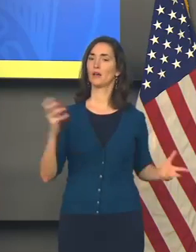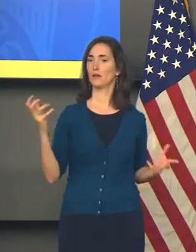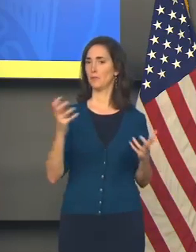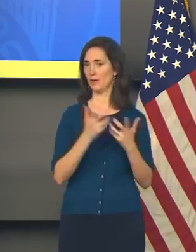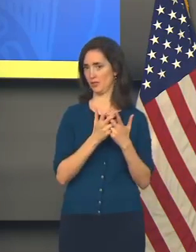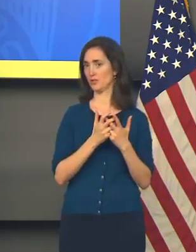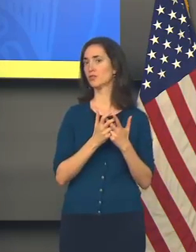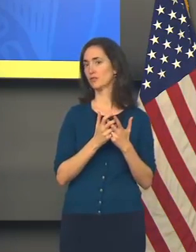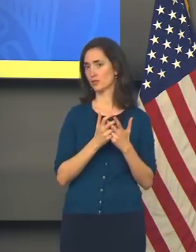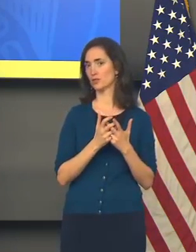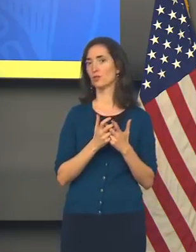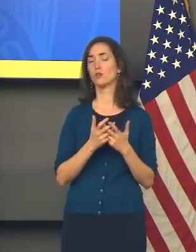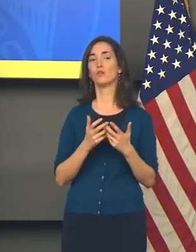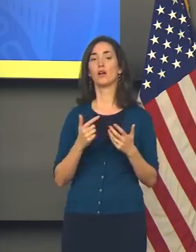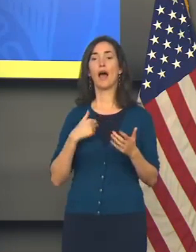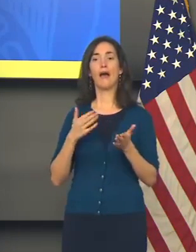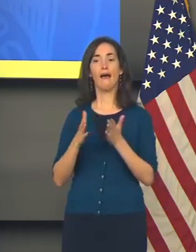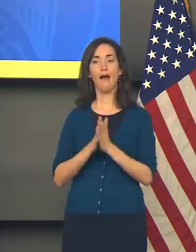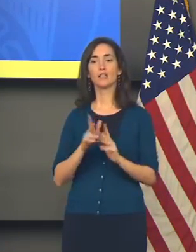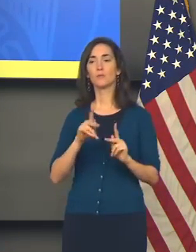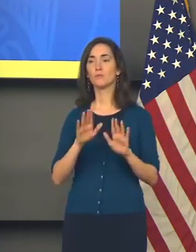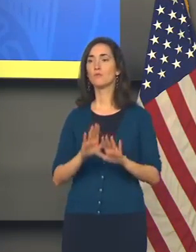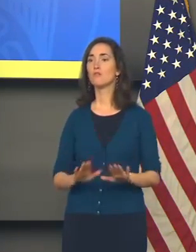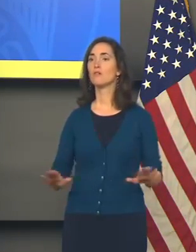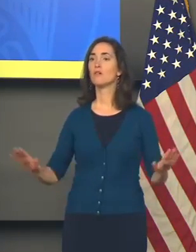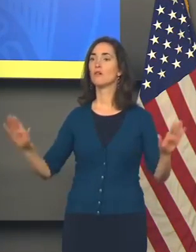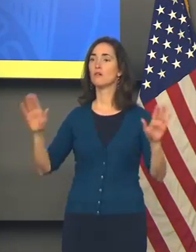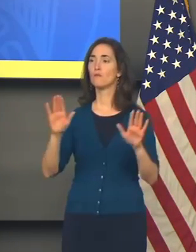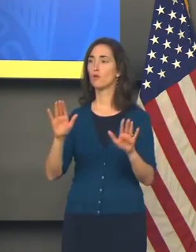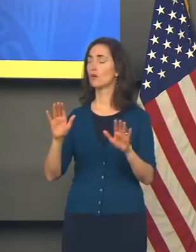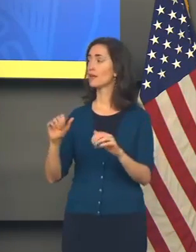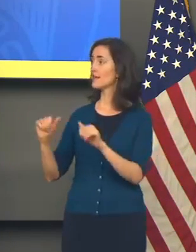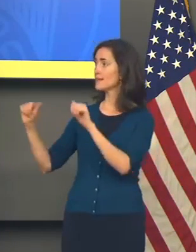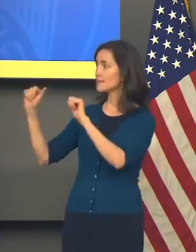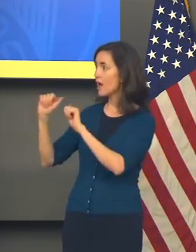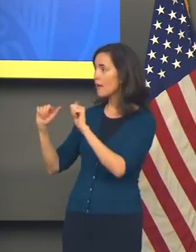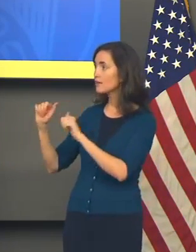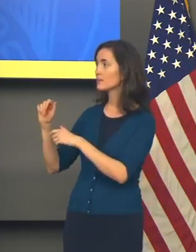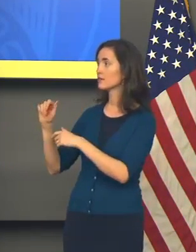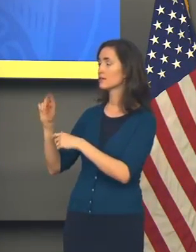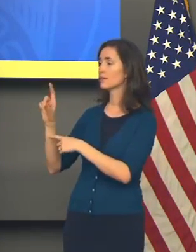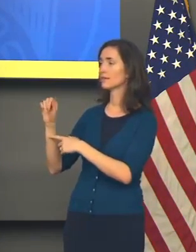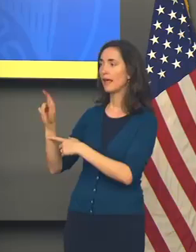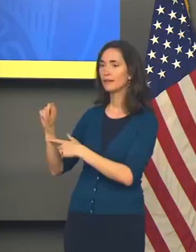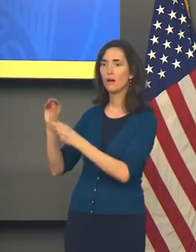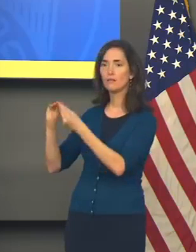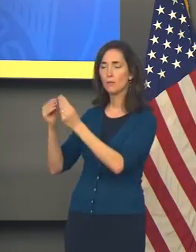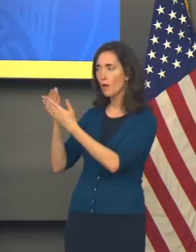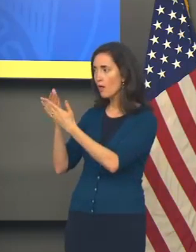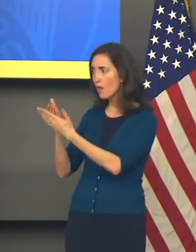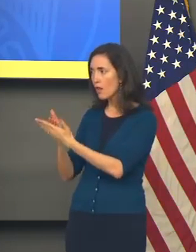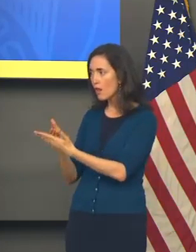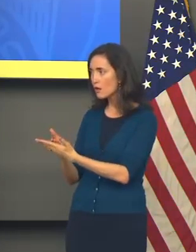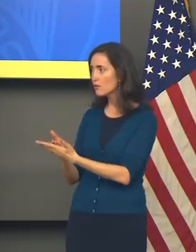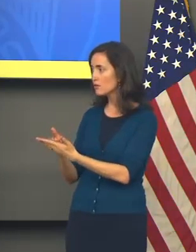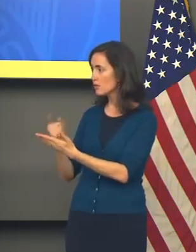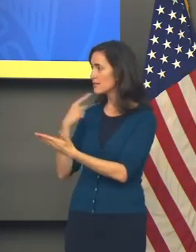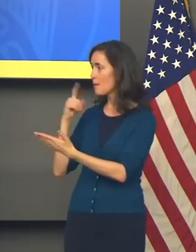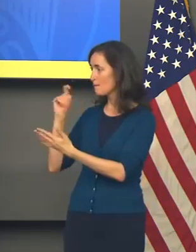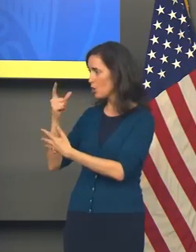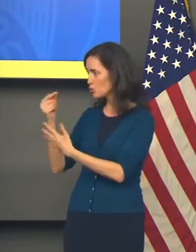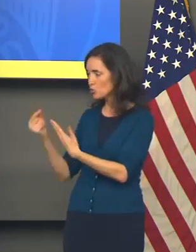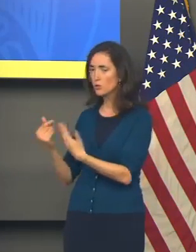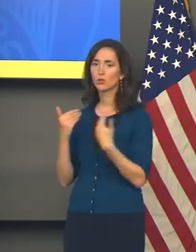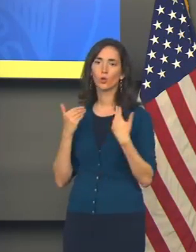And so I'm asking people to do what science and data tells us is absolutely essential right